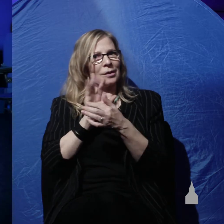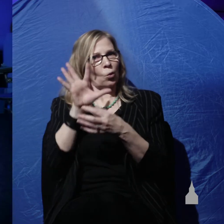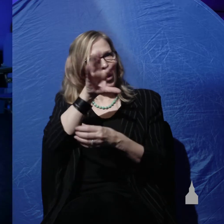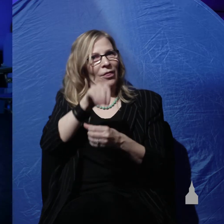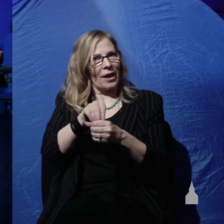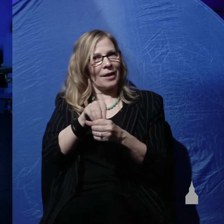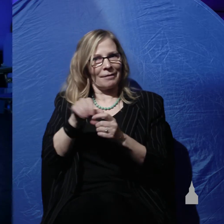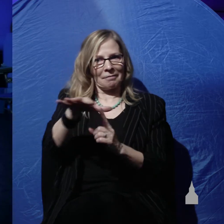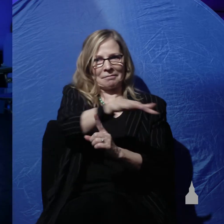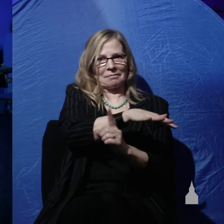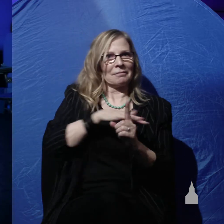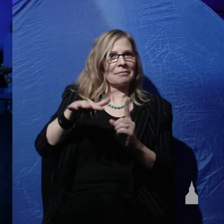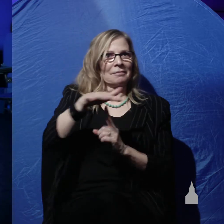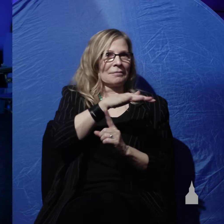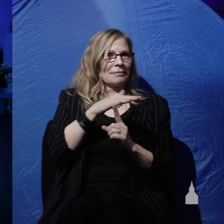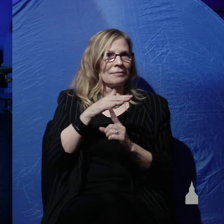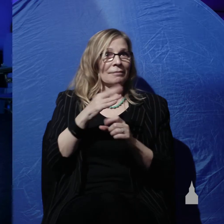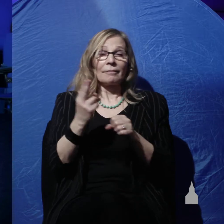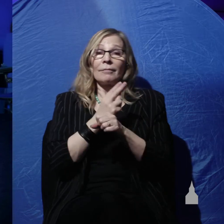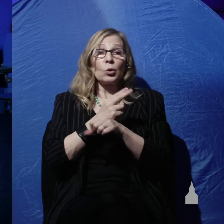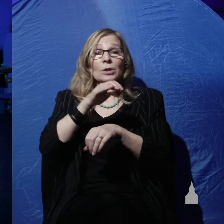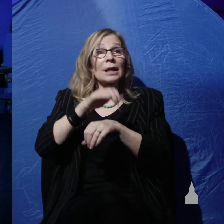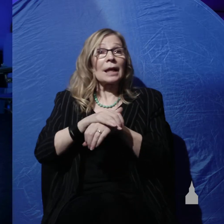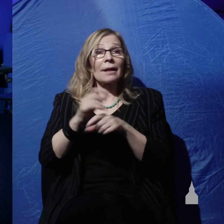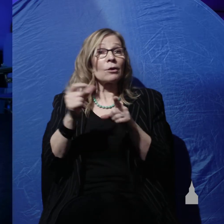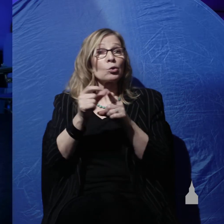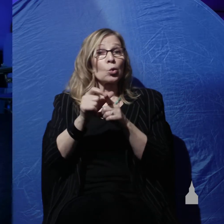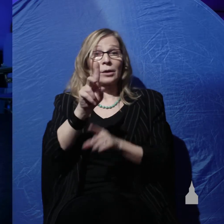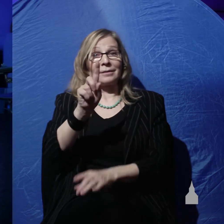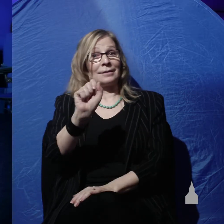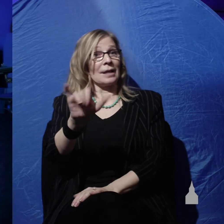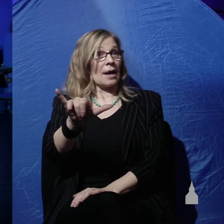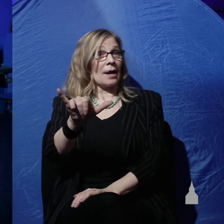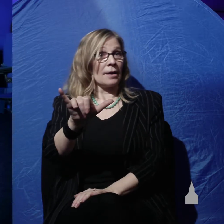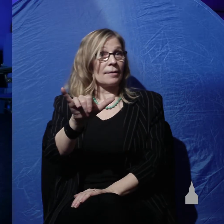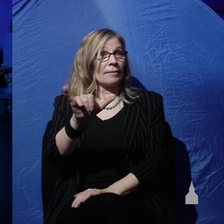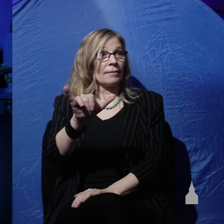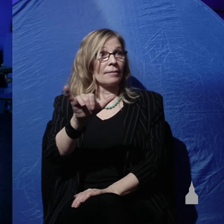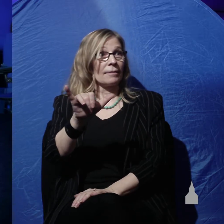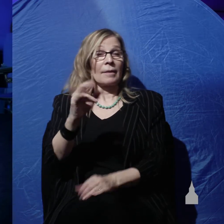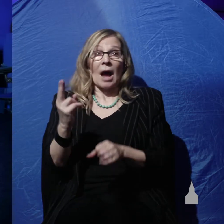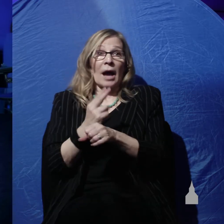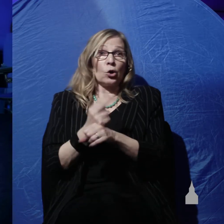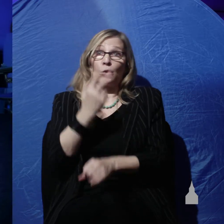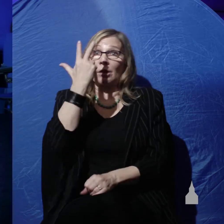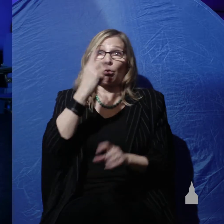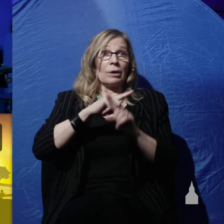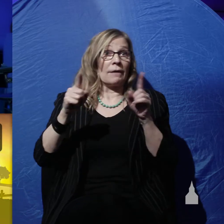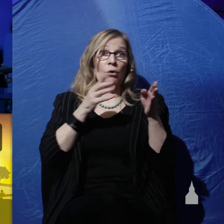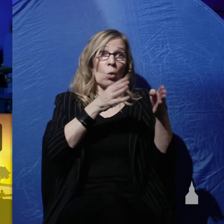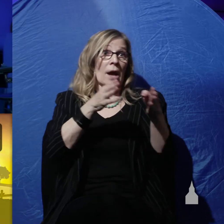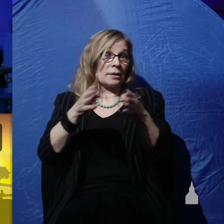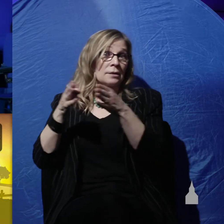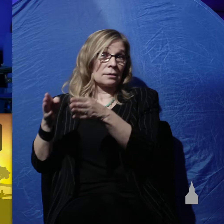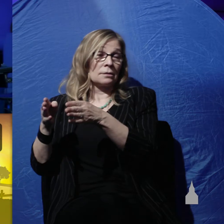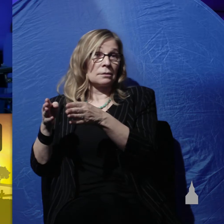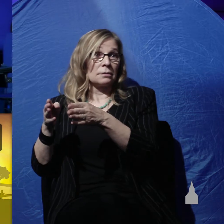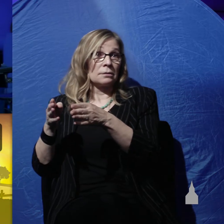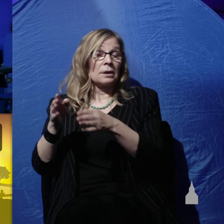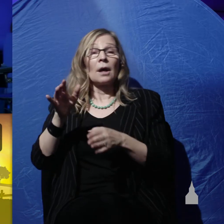And I'm going to use the English word day in a sentence. And I use it three different ways. Back in my grandfather's